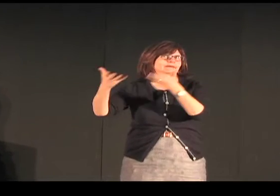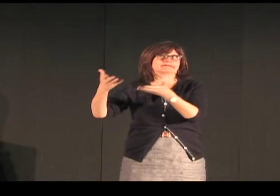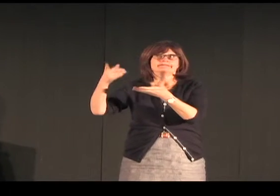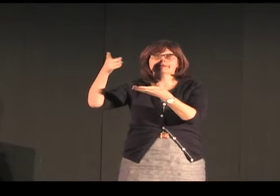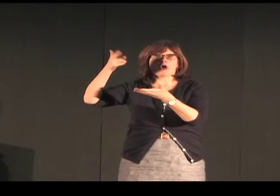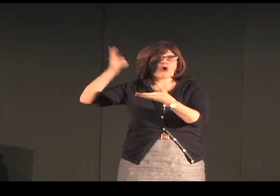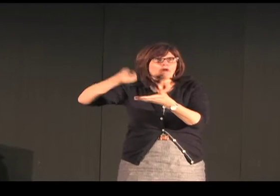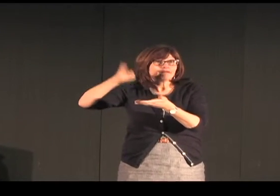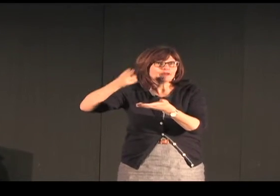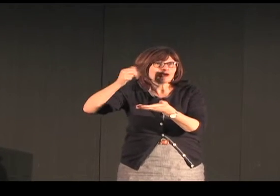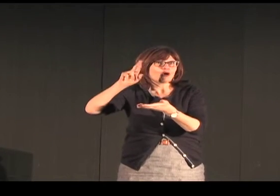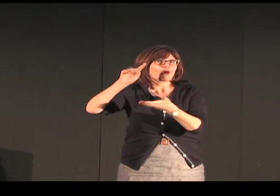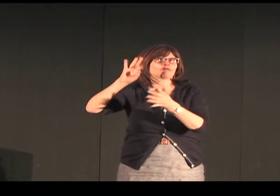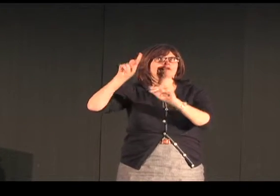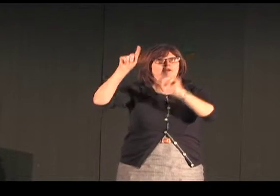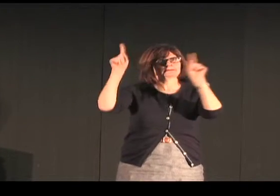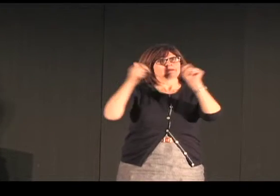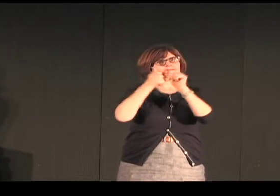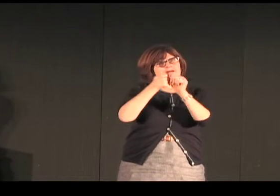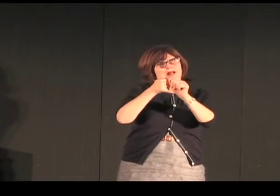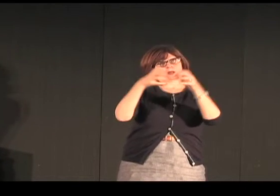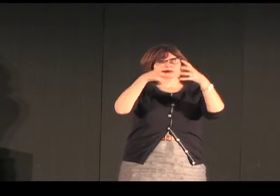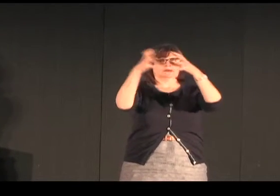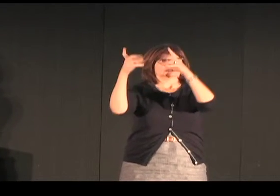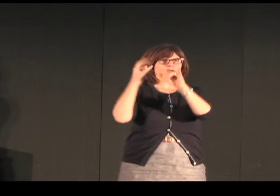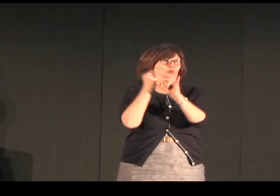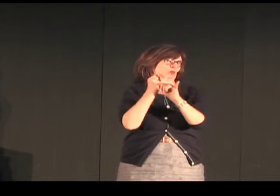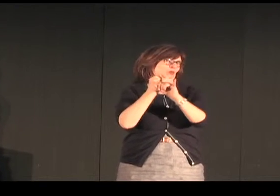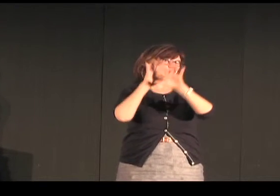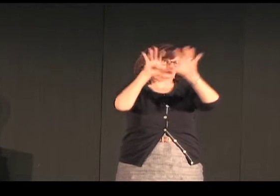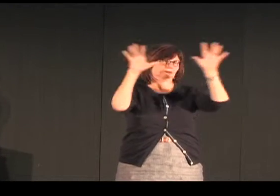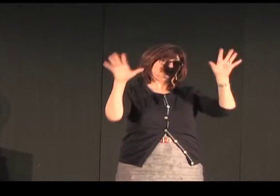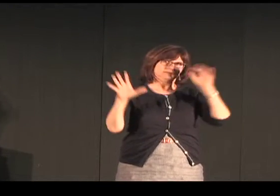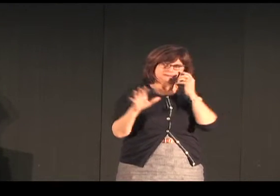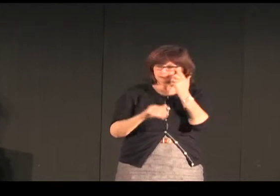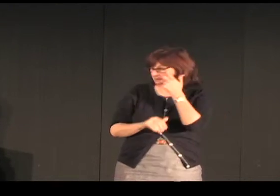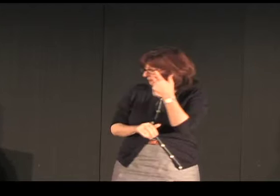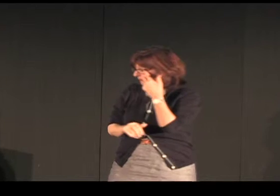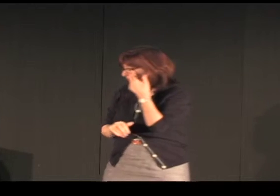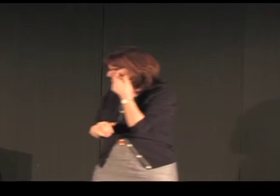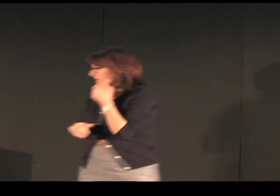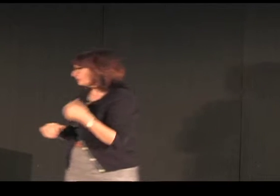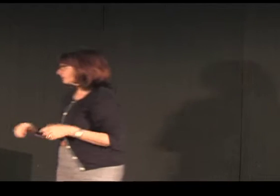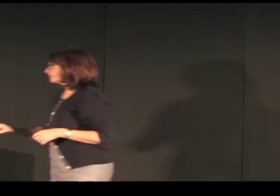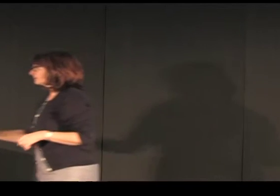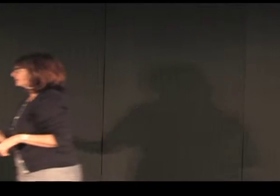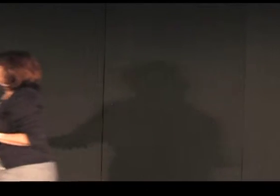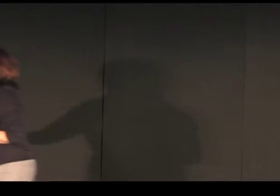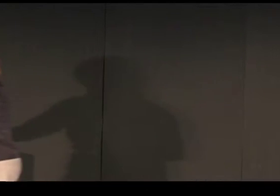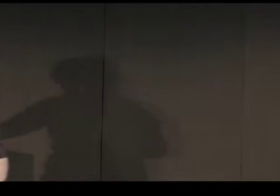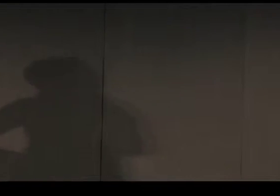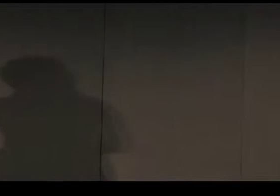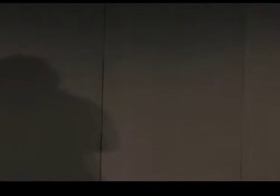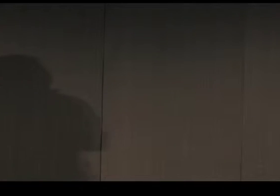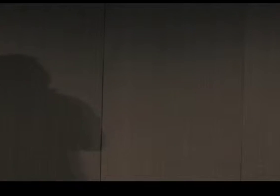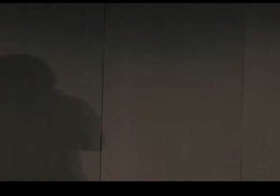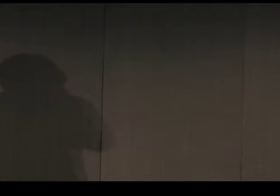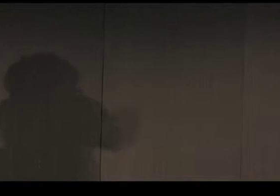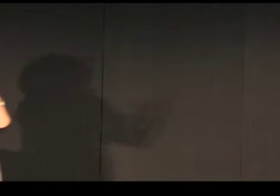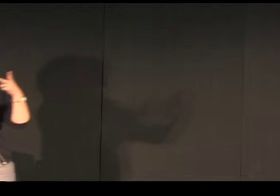Brattleboro or in Riverside or Hartford. So those areas where deaf people congregated communities of users gathered together.